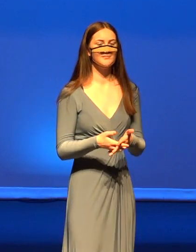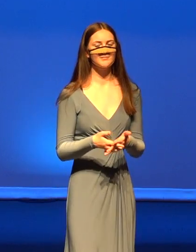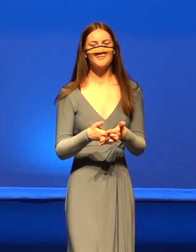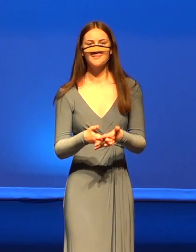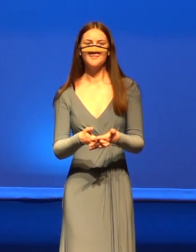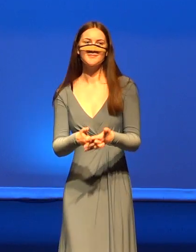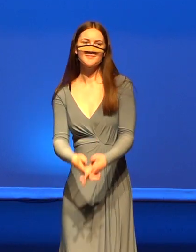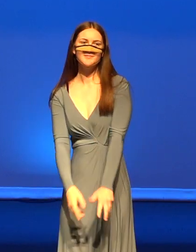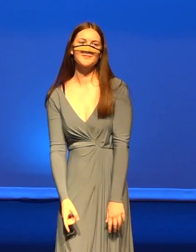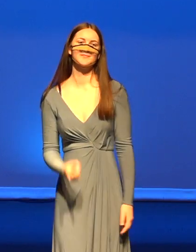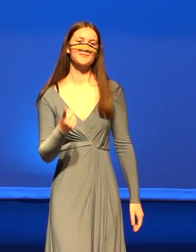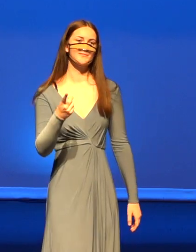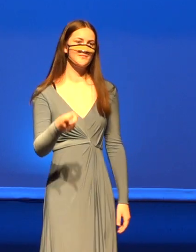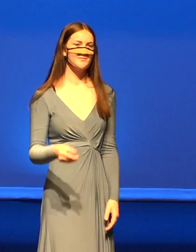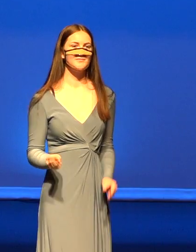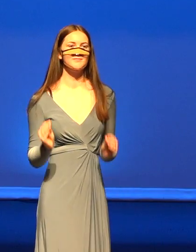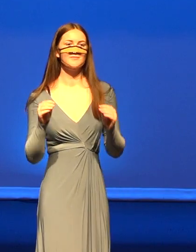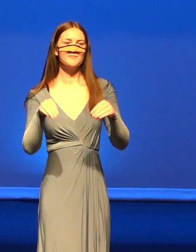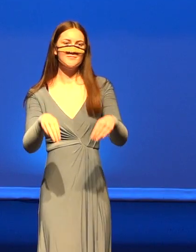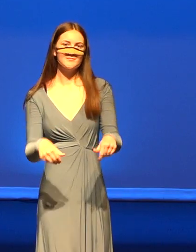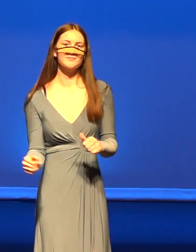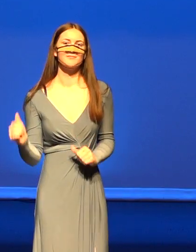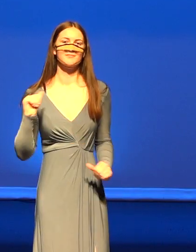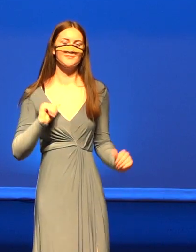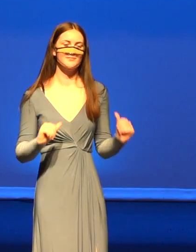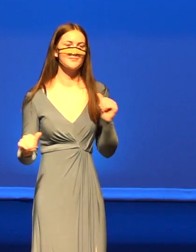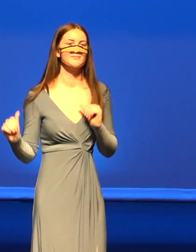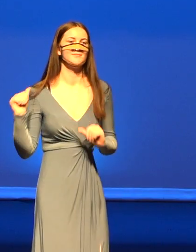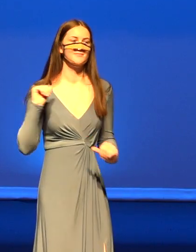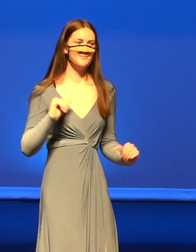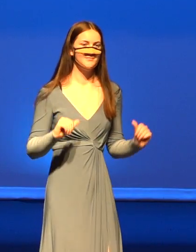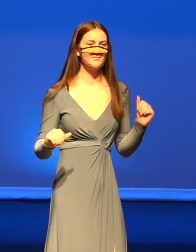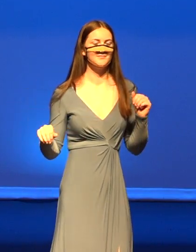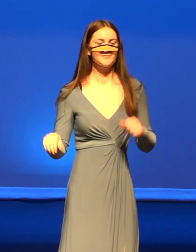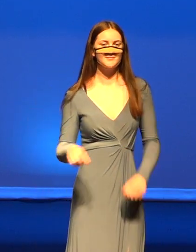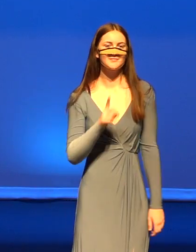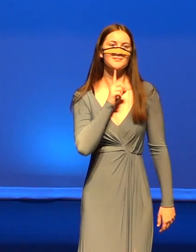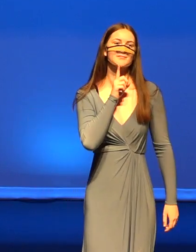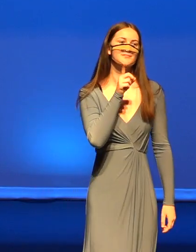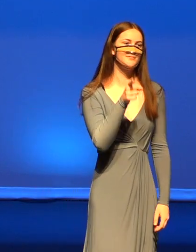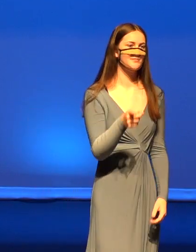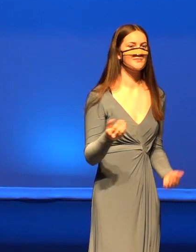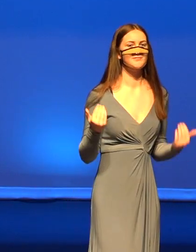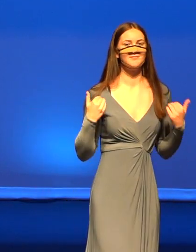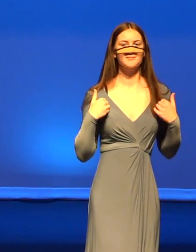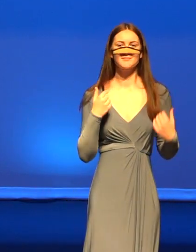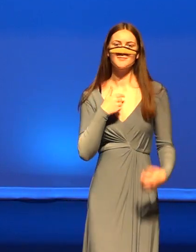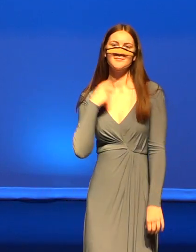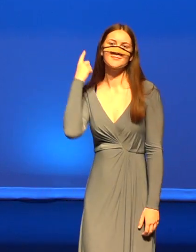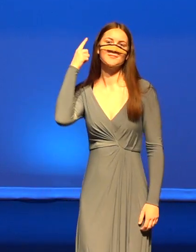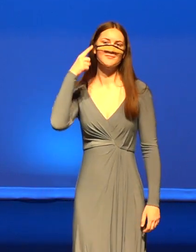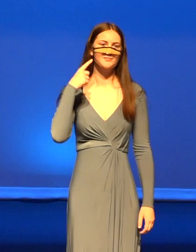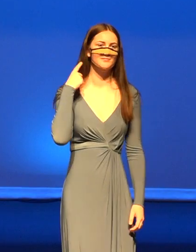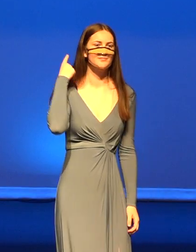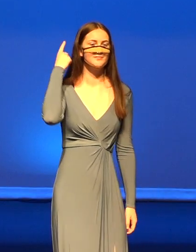But you put on quite a show. Really had me going.